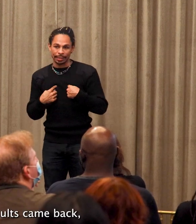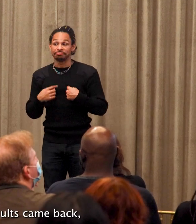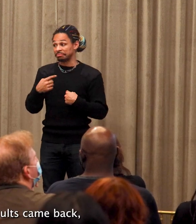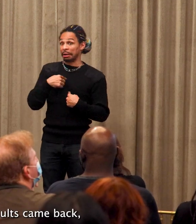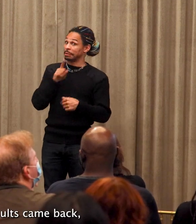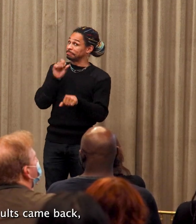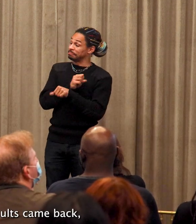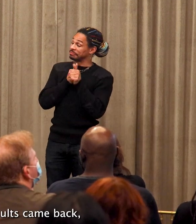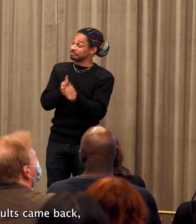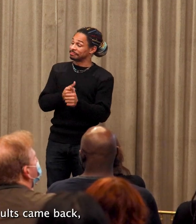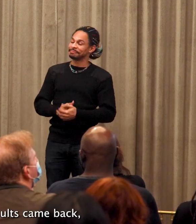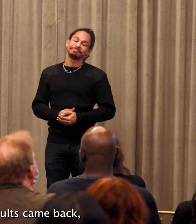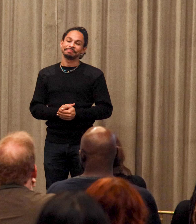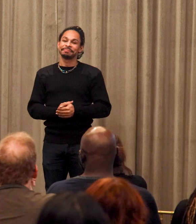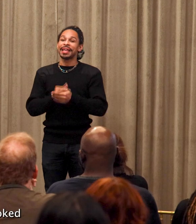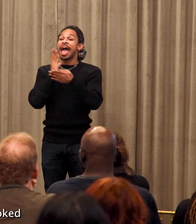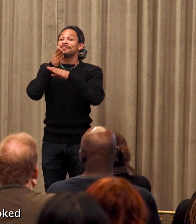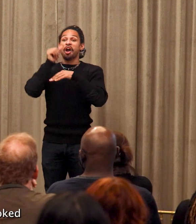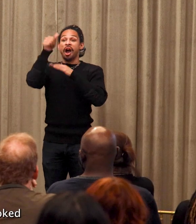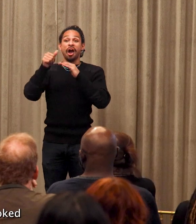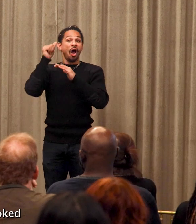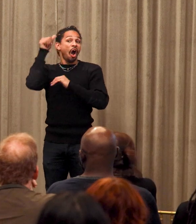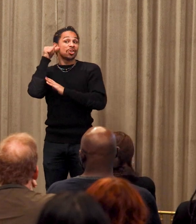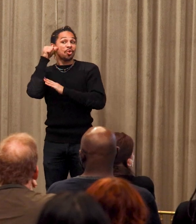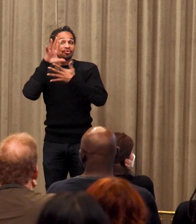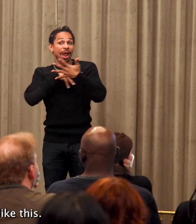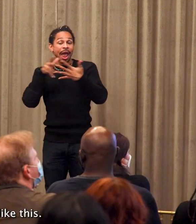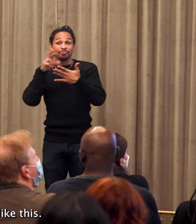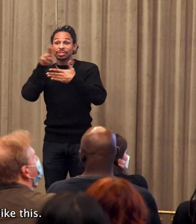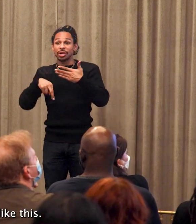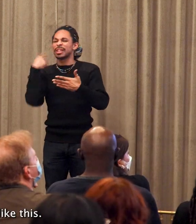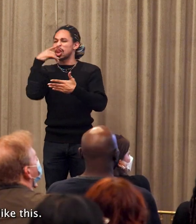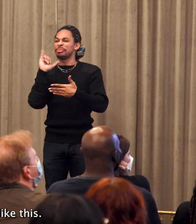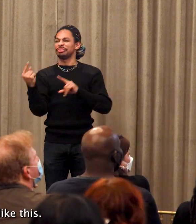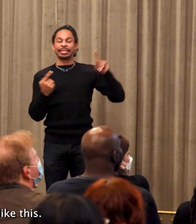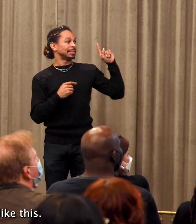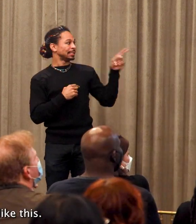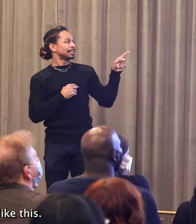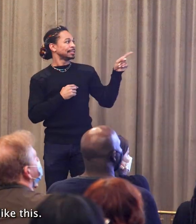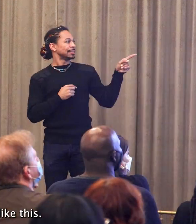audiogram results came back, they looked something like this.